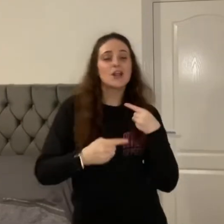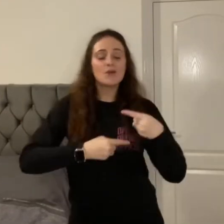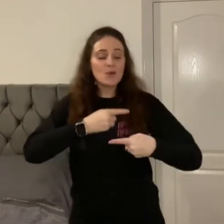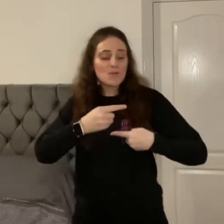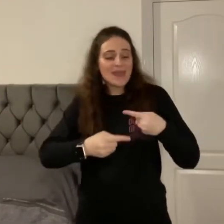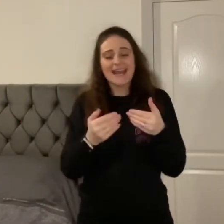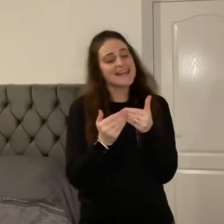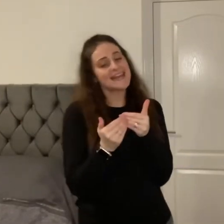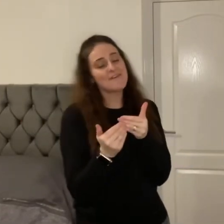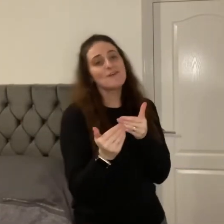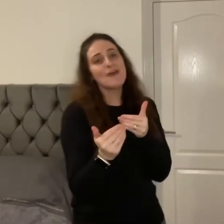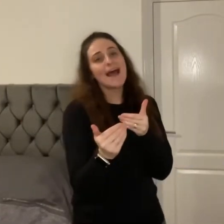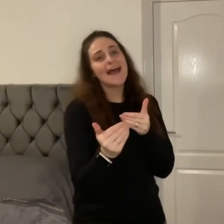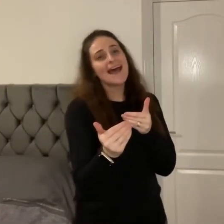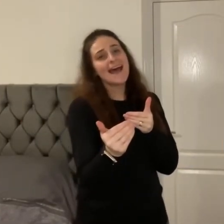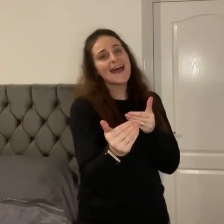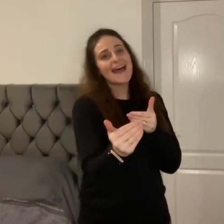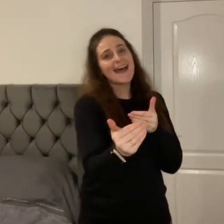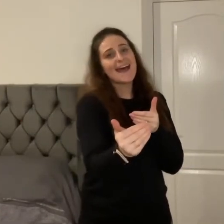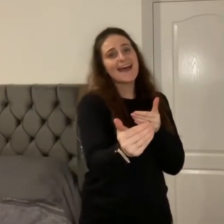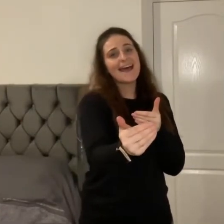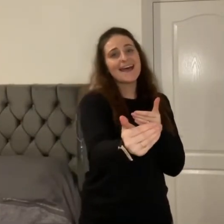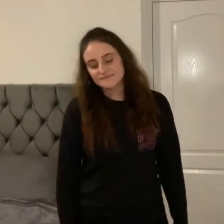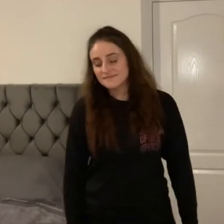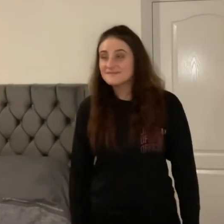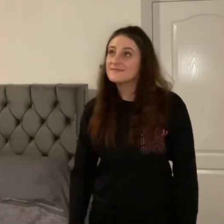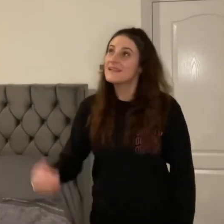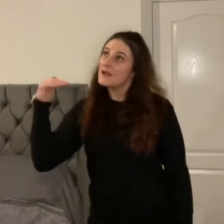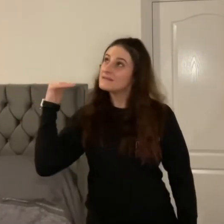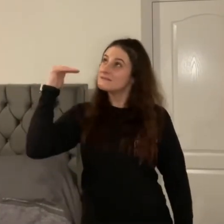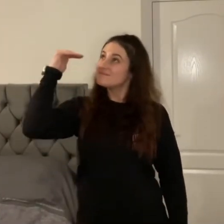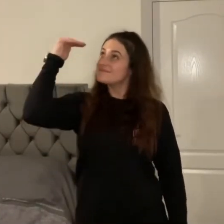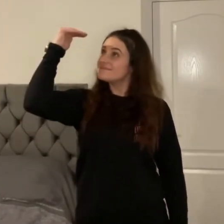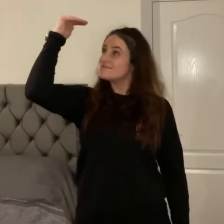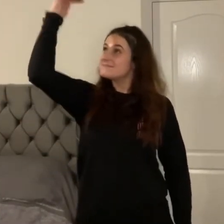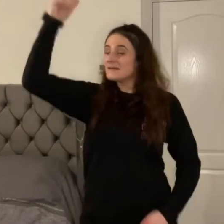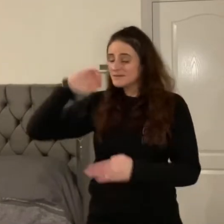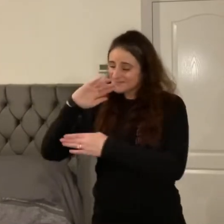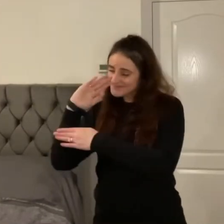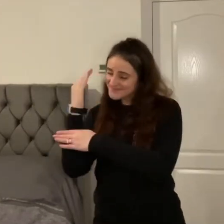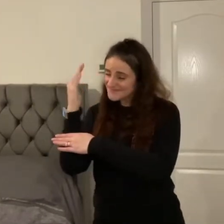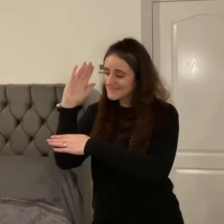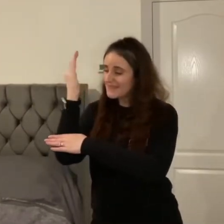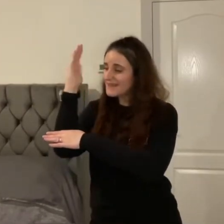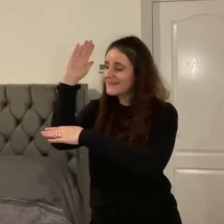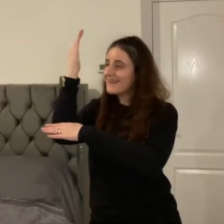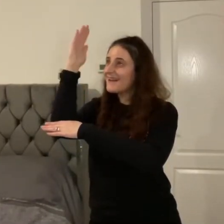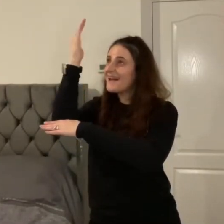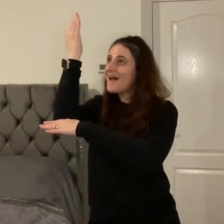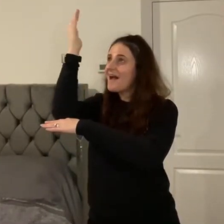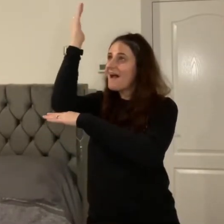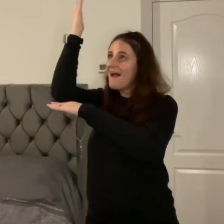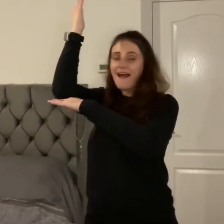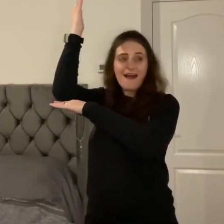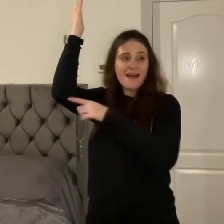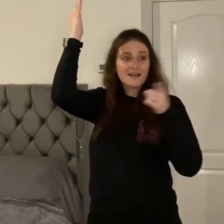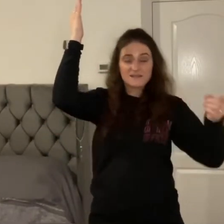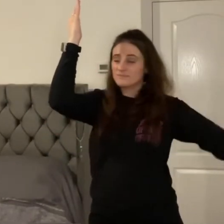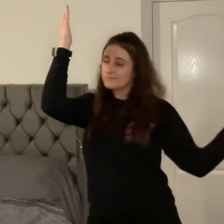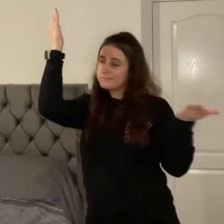hoop that never ends. How high does the stick a-row grow? If